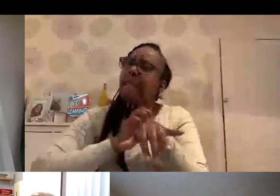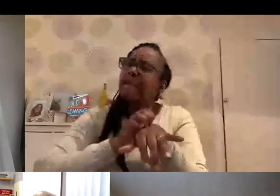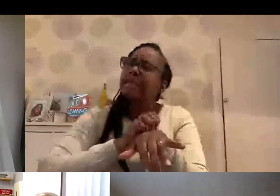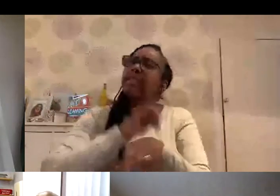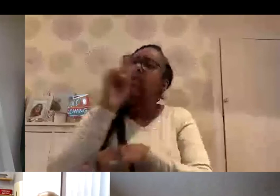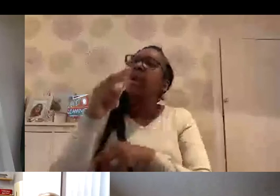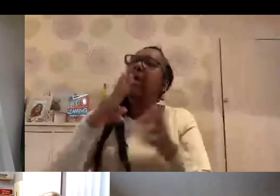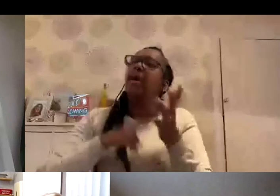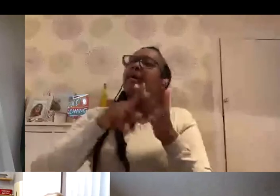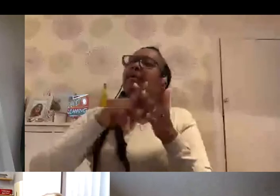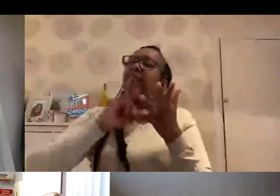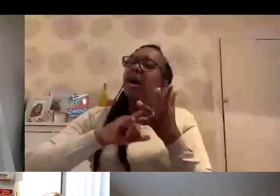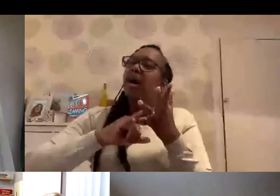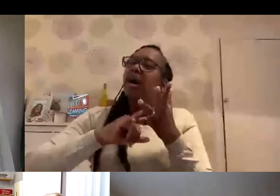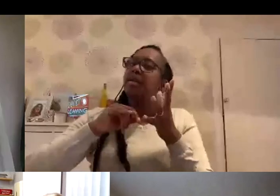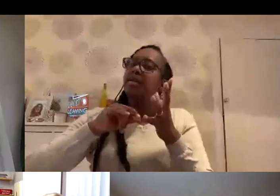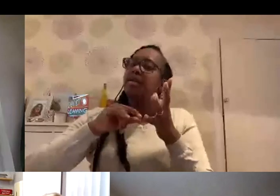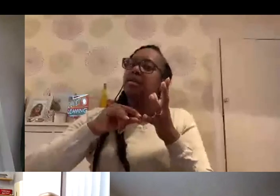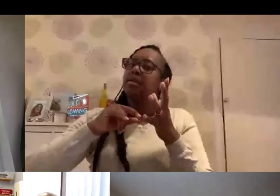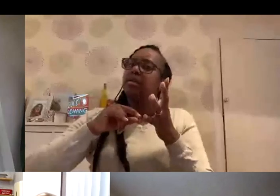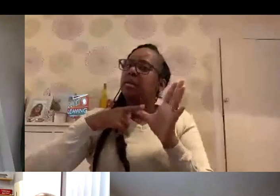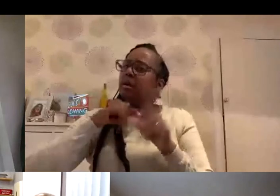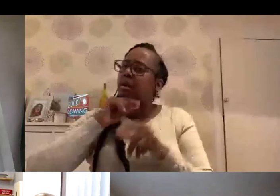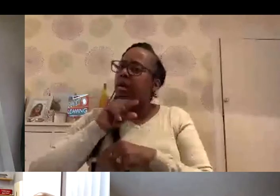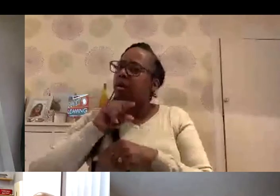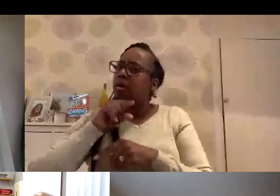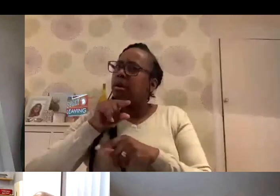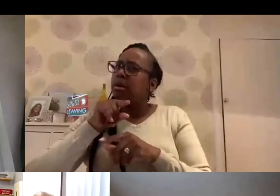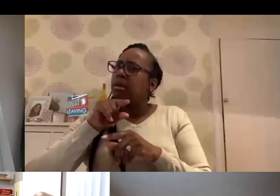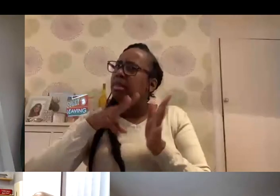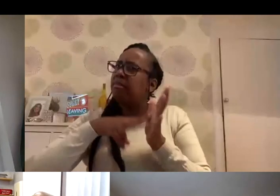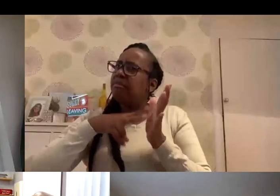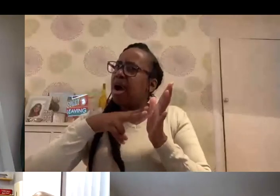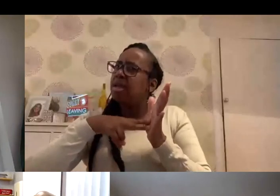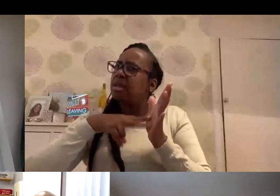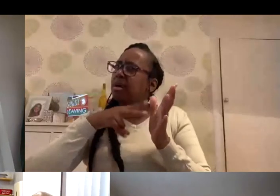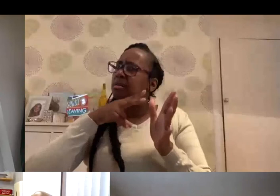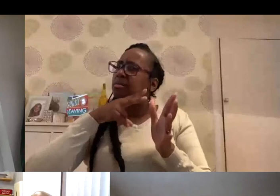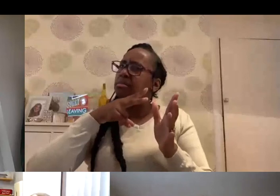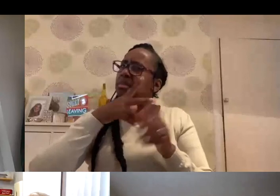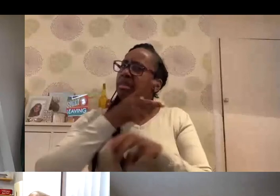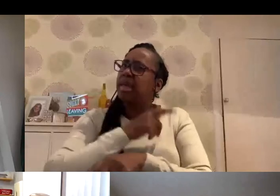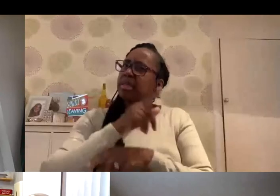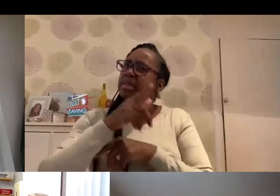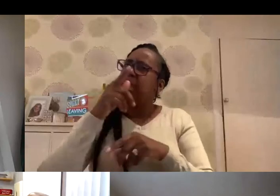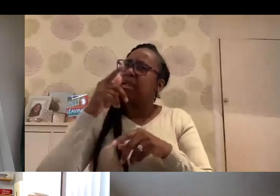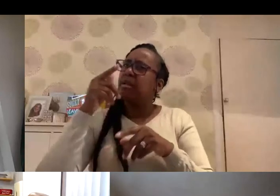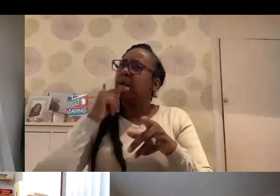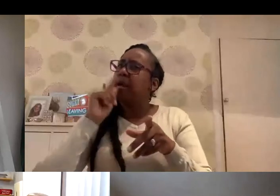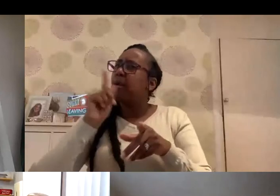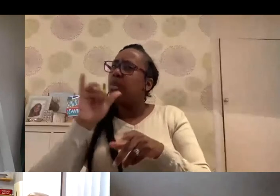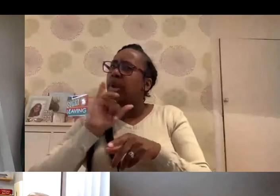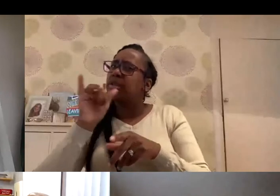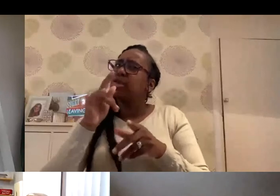vaccine might not be recommended. Are you able to clarify at all the difference between the two and what to consider before